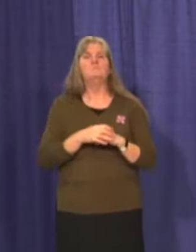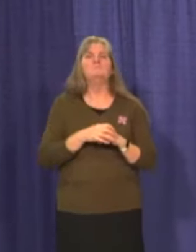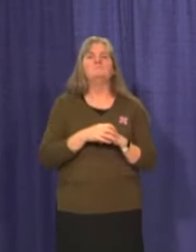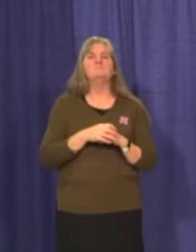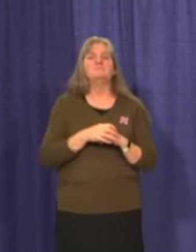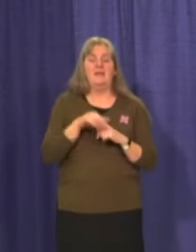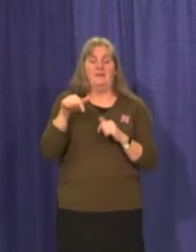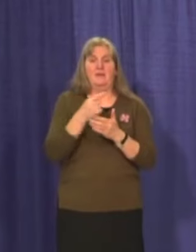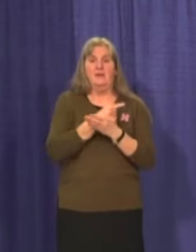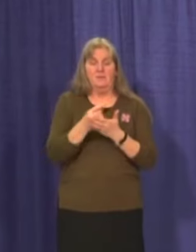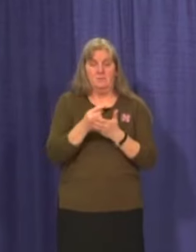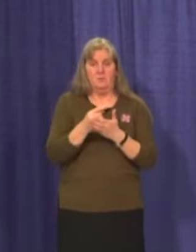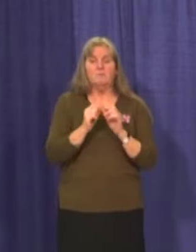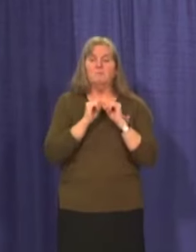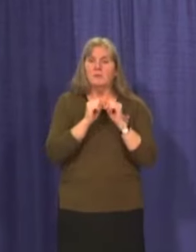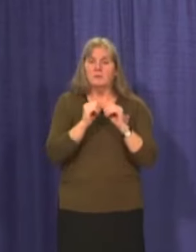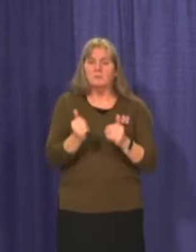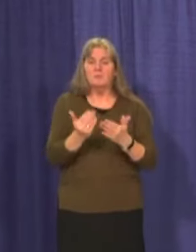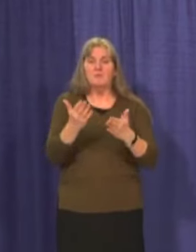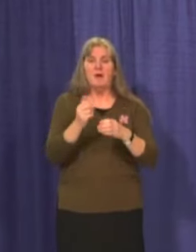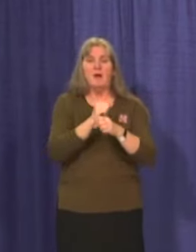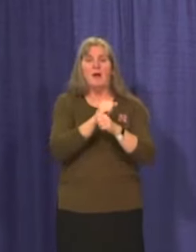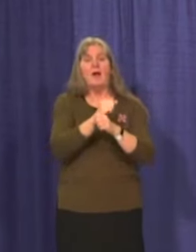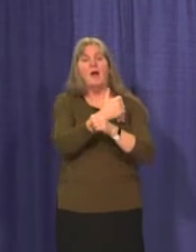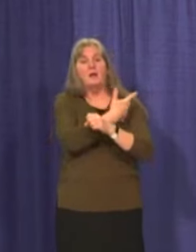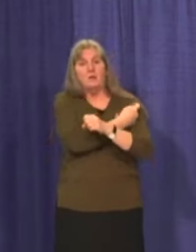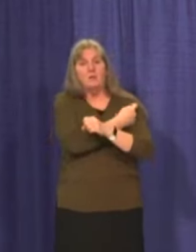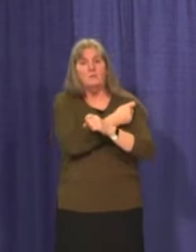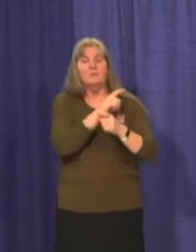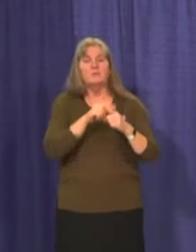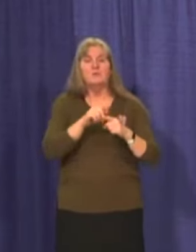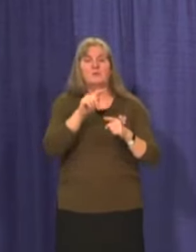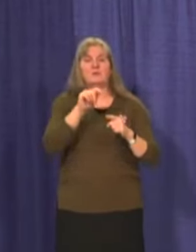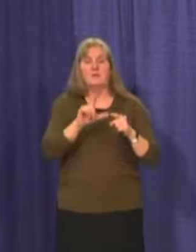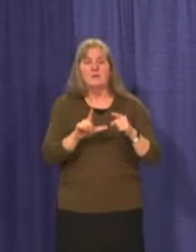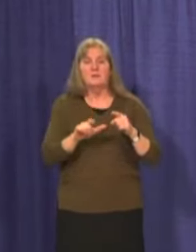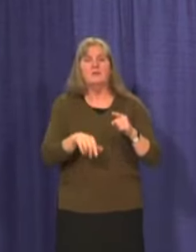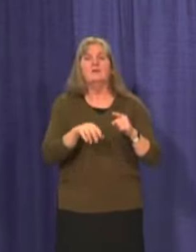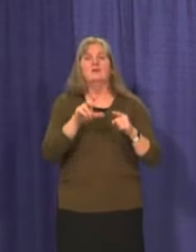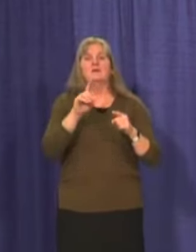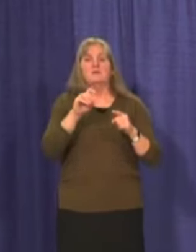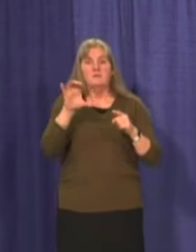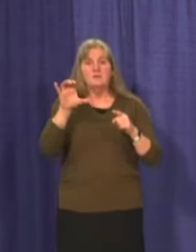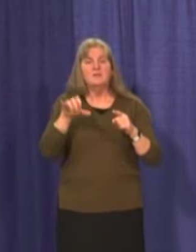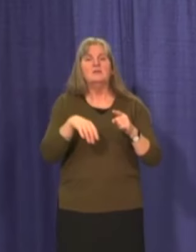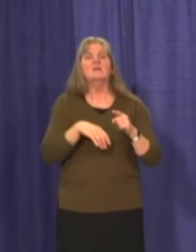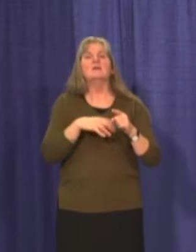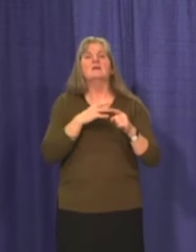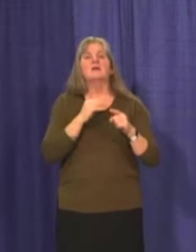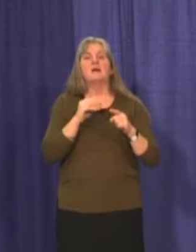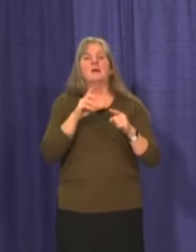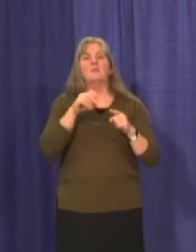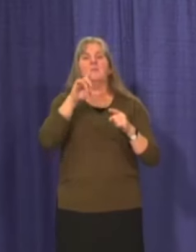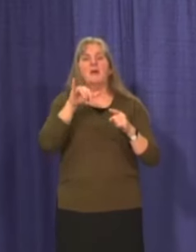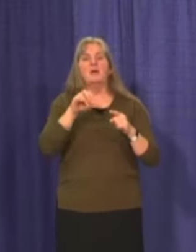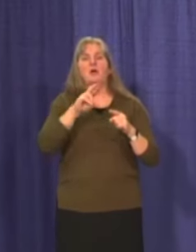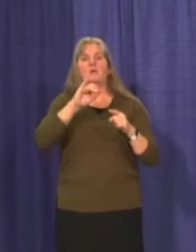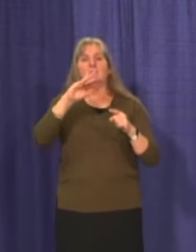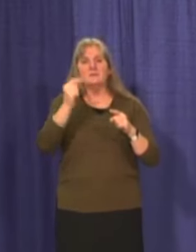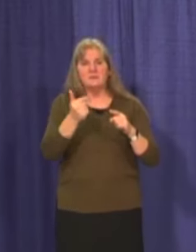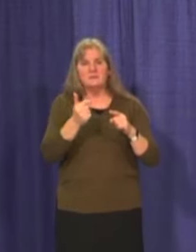This week, we will continue to administer vaccines to residents of Teslin and Dawson City and Peli Crossing